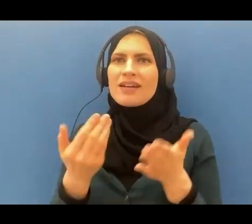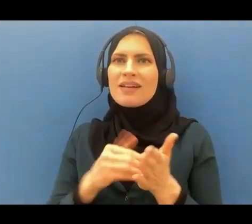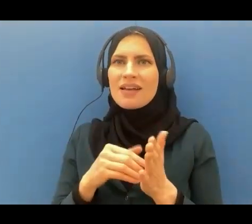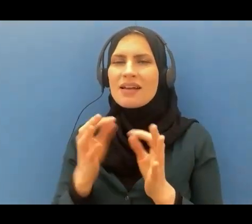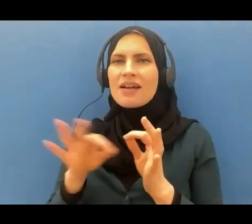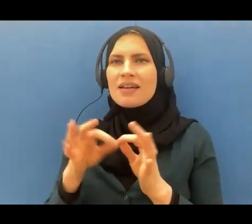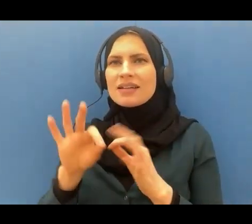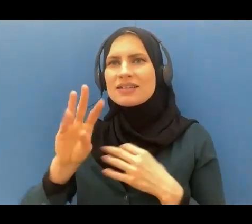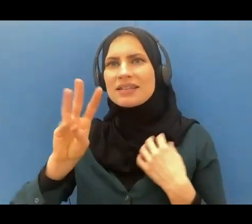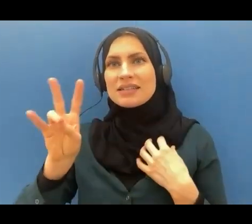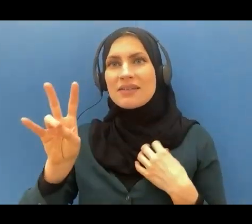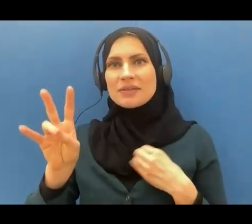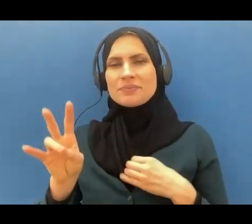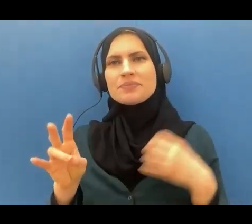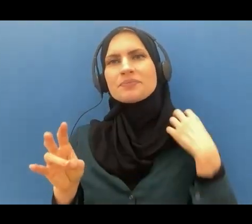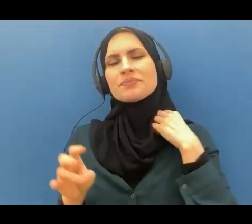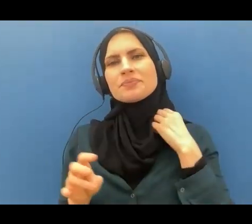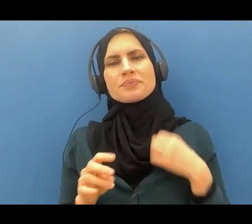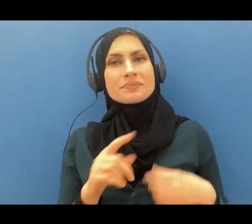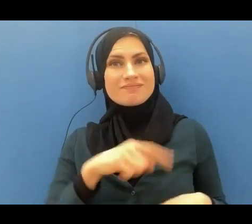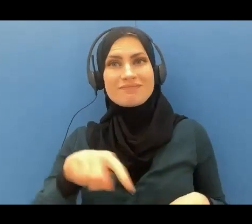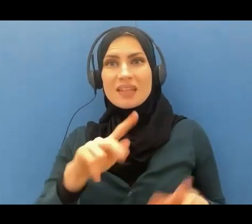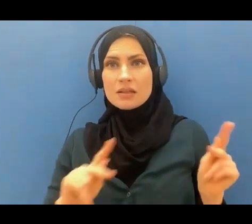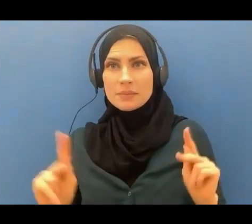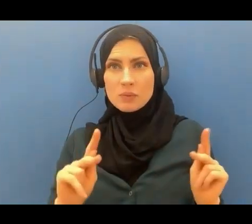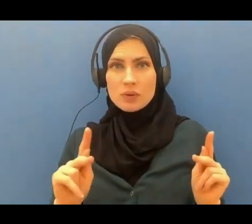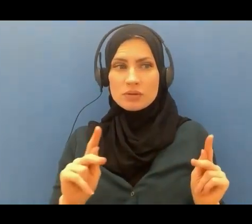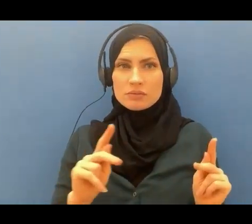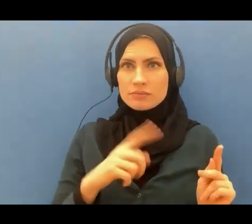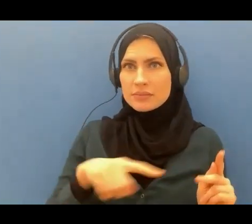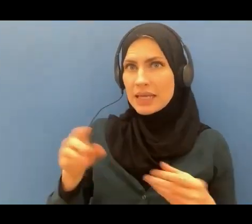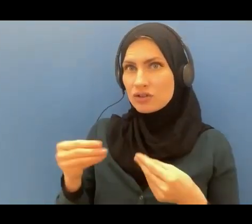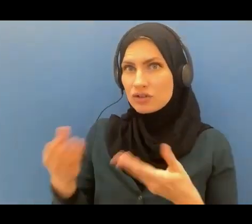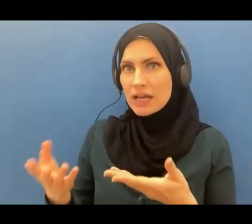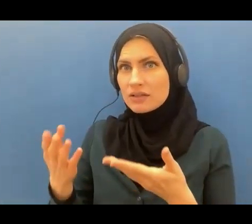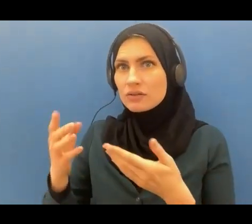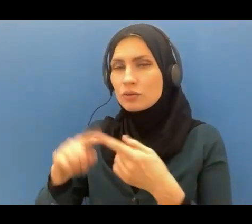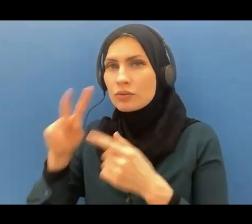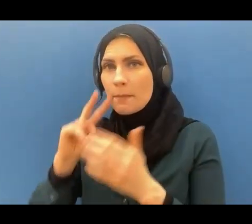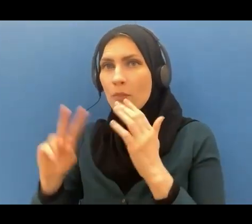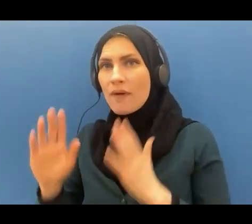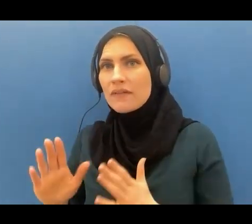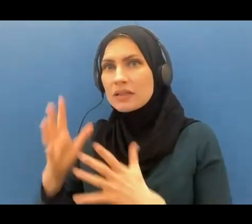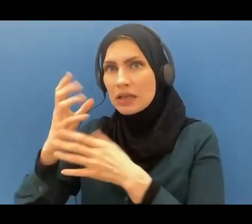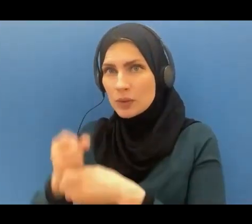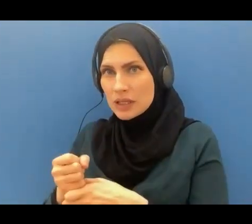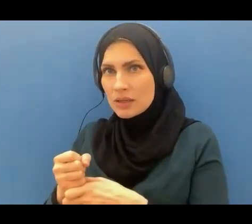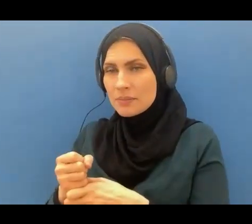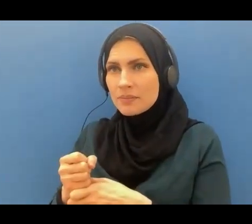those people who are suggesting to the prophet and now they are suggesting to